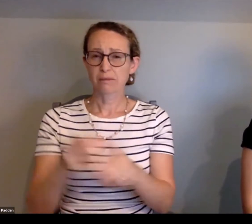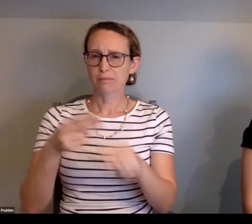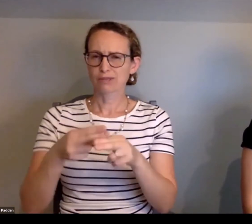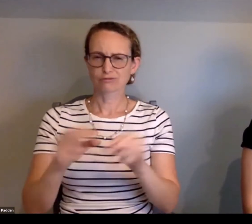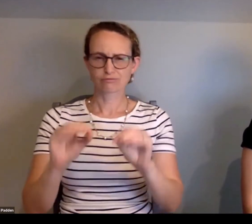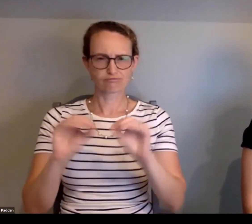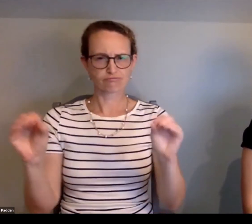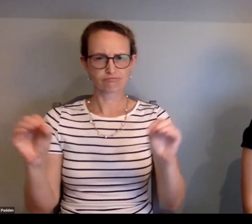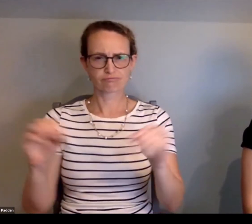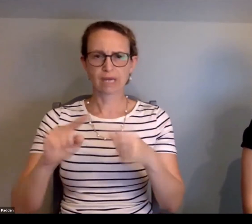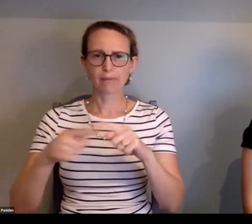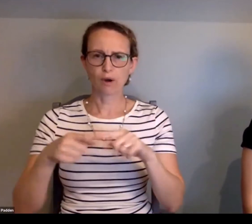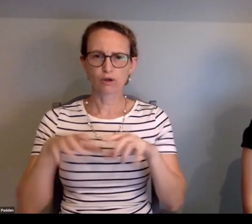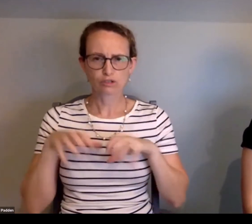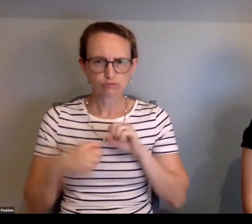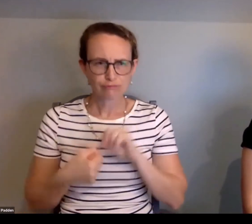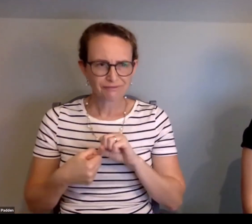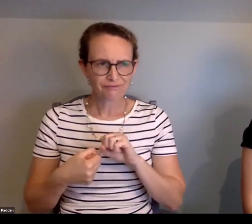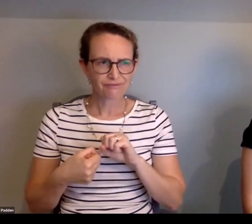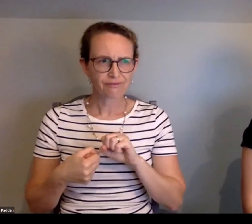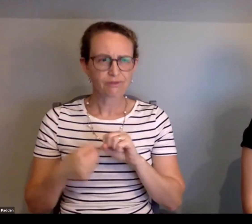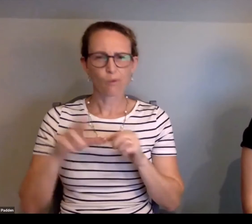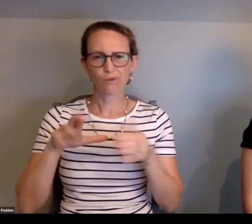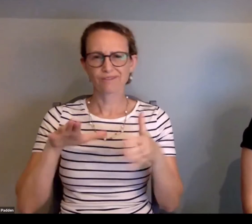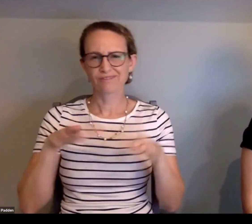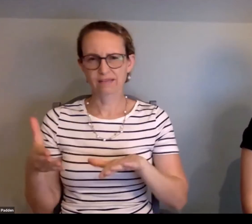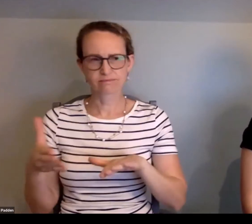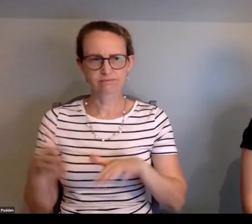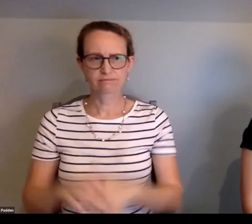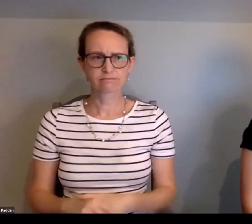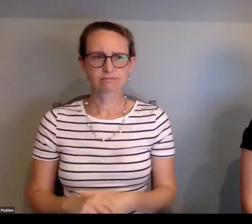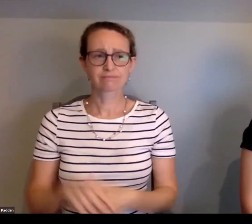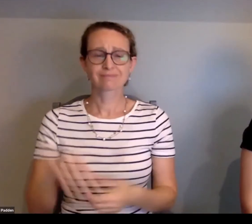This prayer does not even mention grief or death.